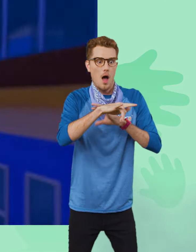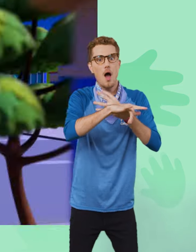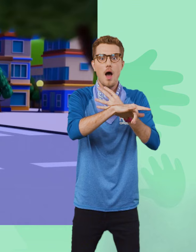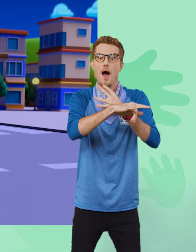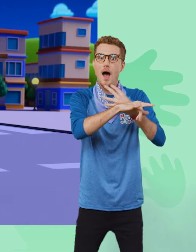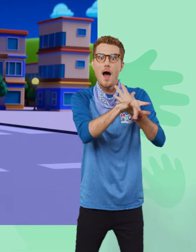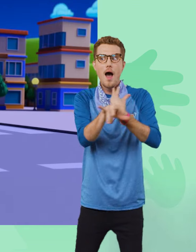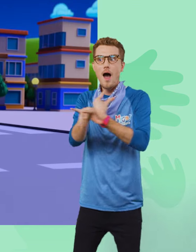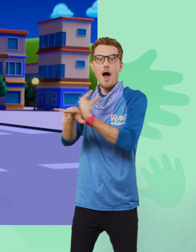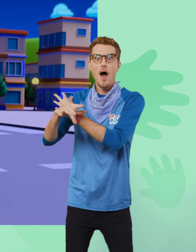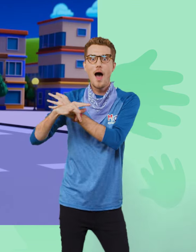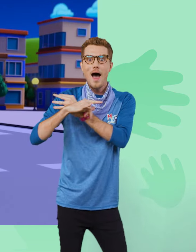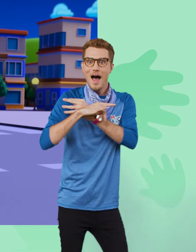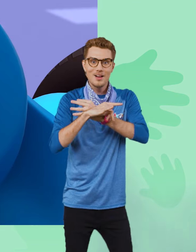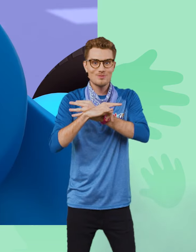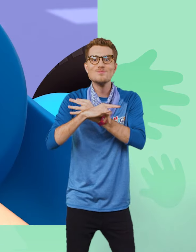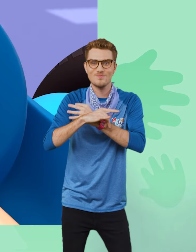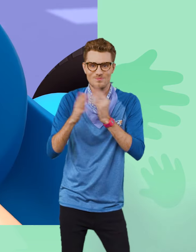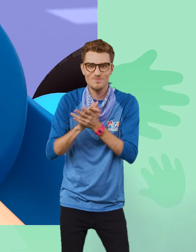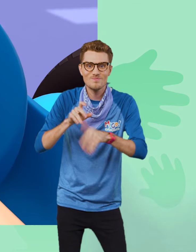Now it's time to get planet size.